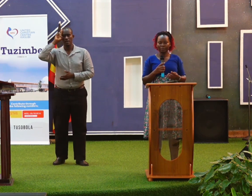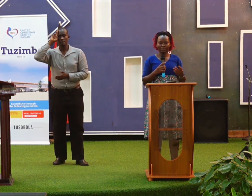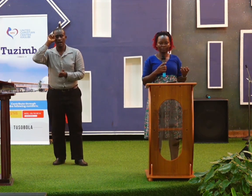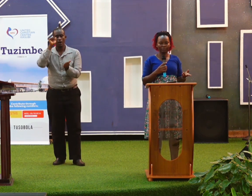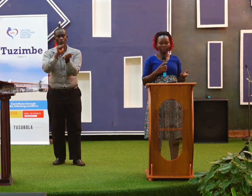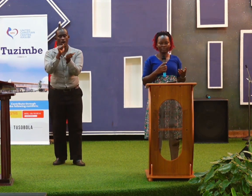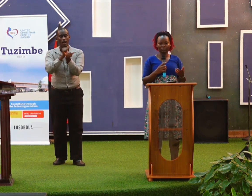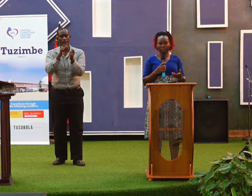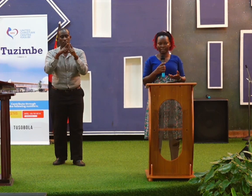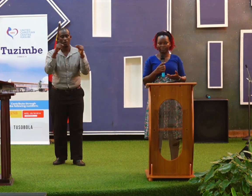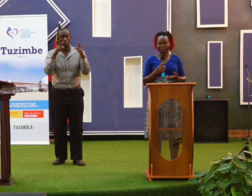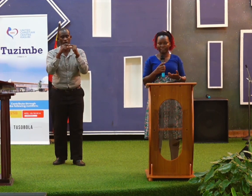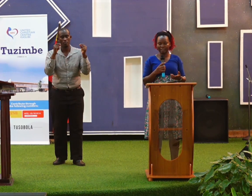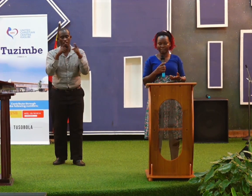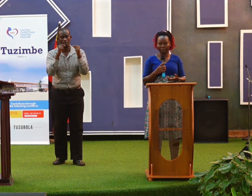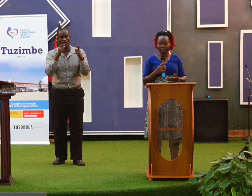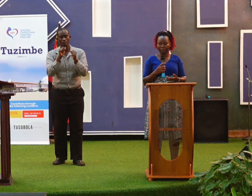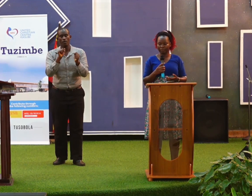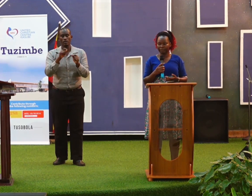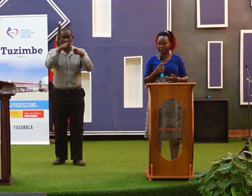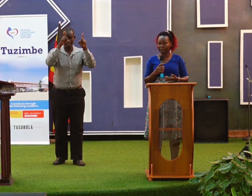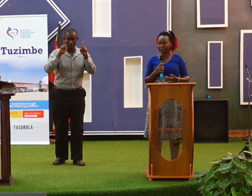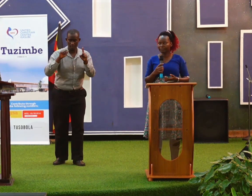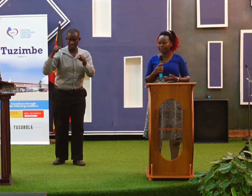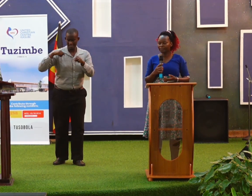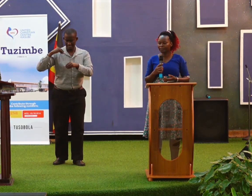the one Paul was talking about in his generation,